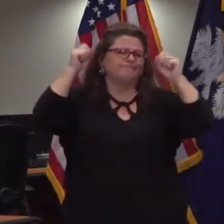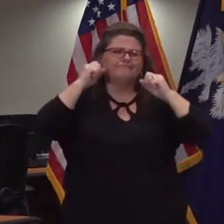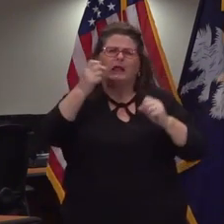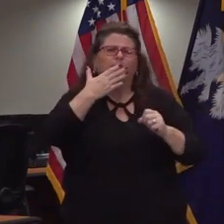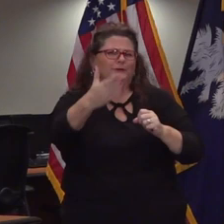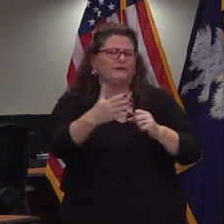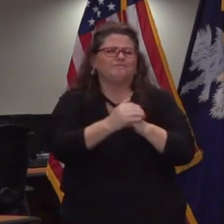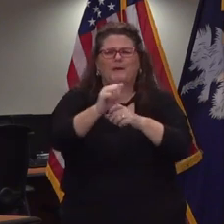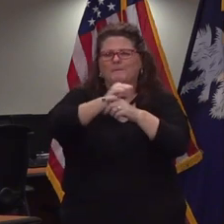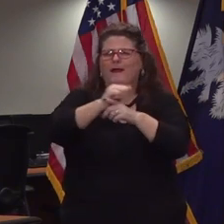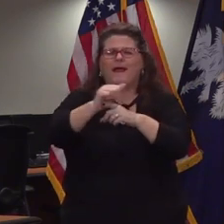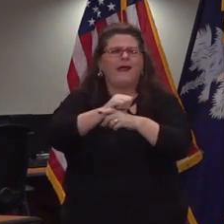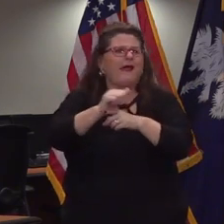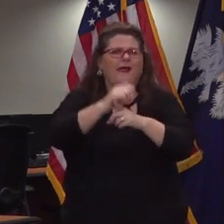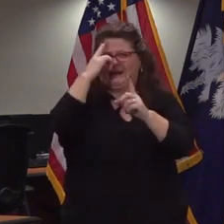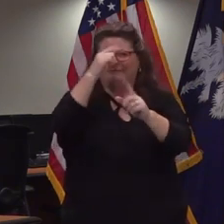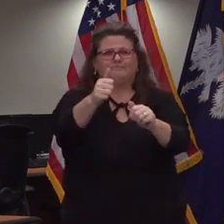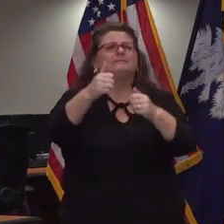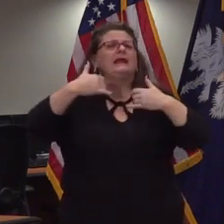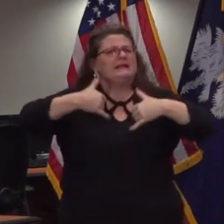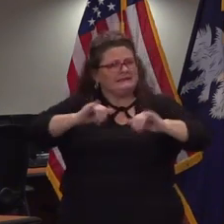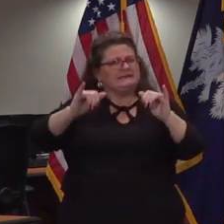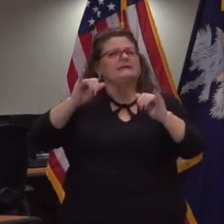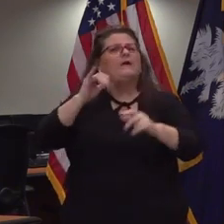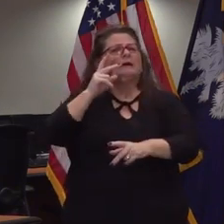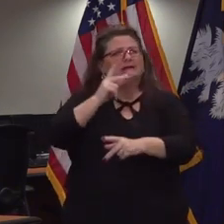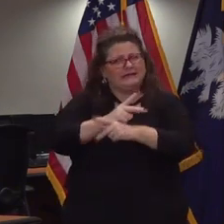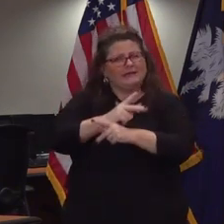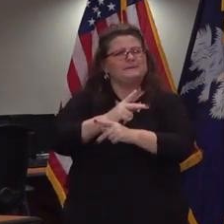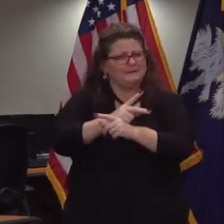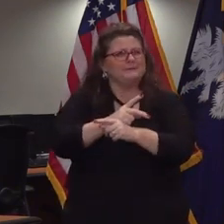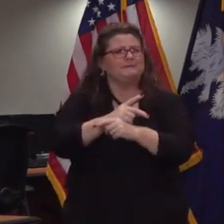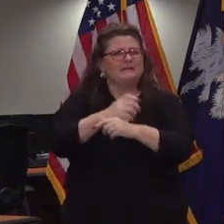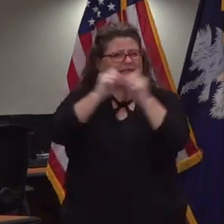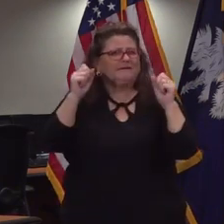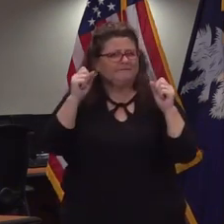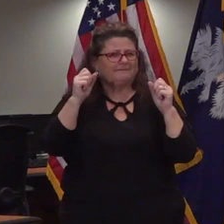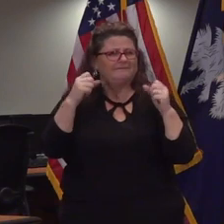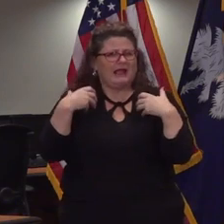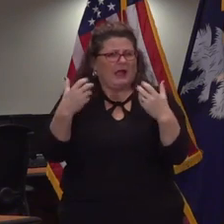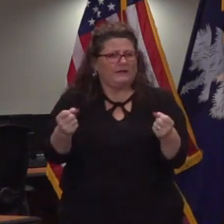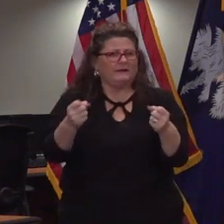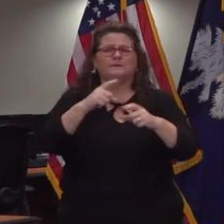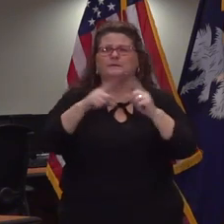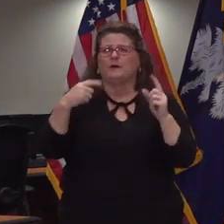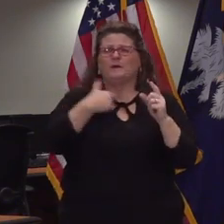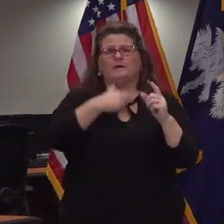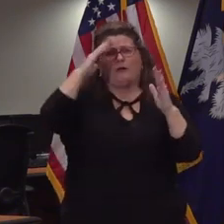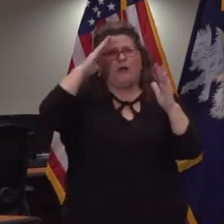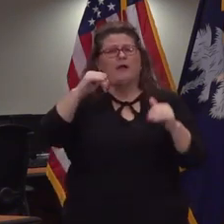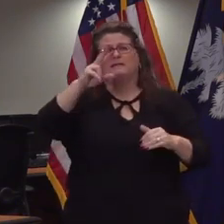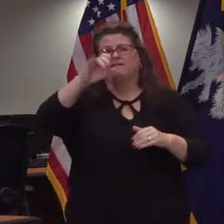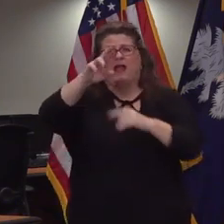practice for sports and still observe that social distancing but we are hoping that the the the